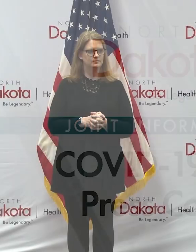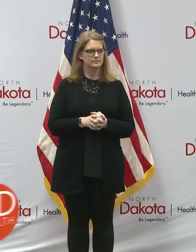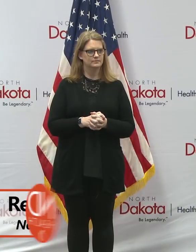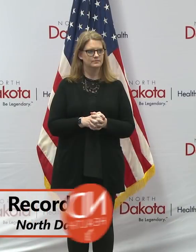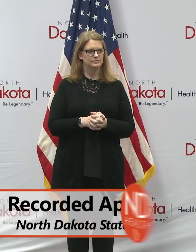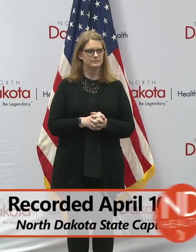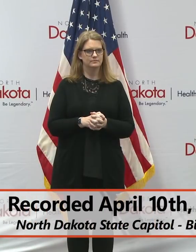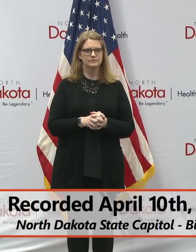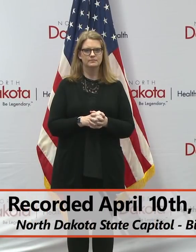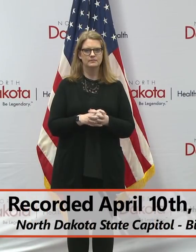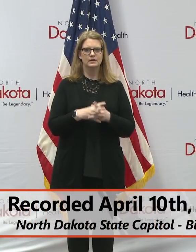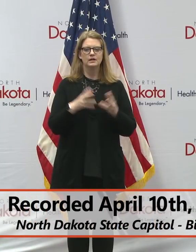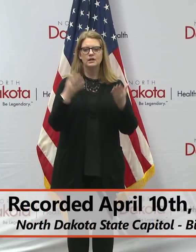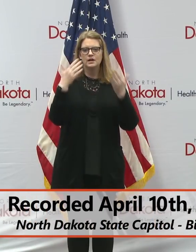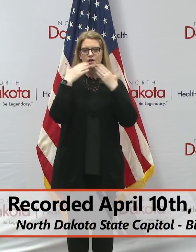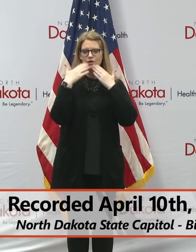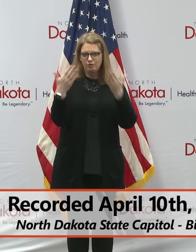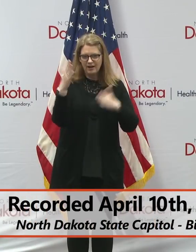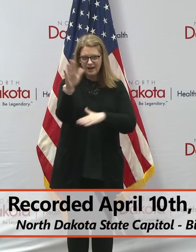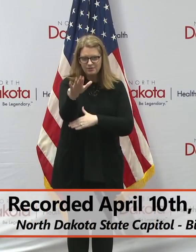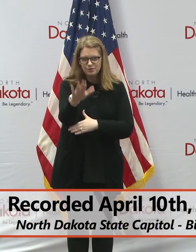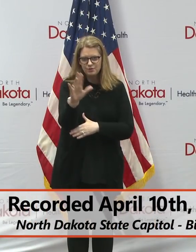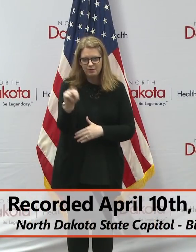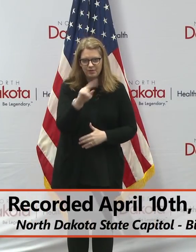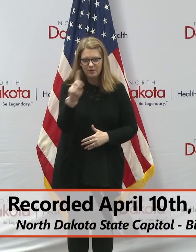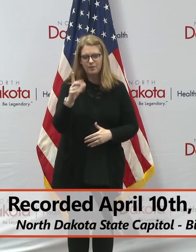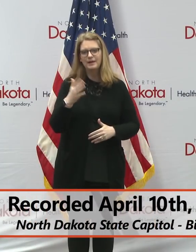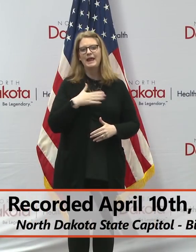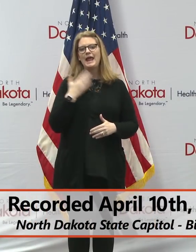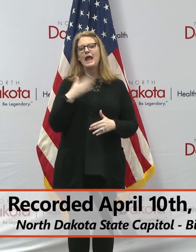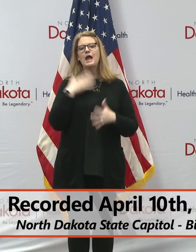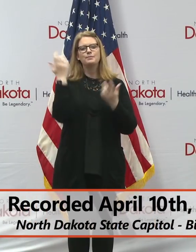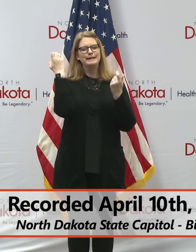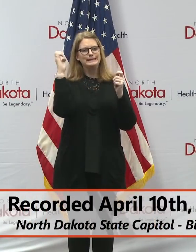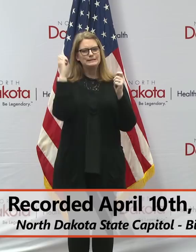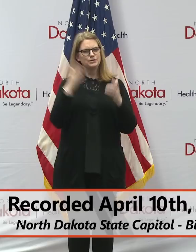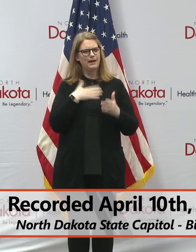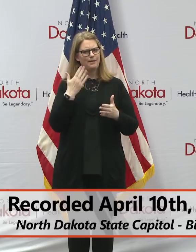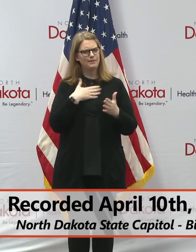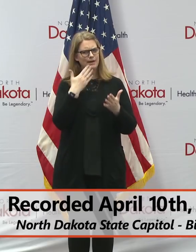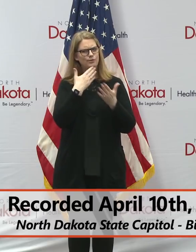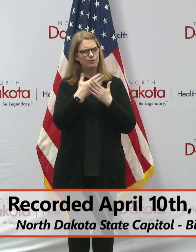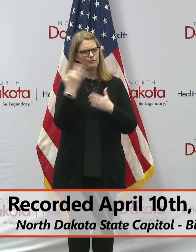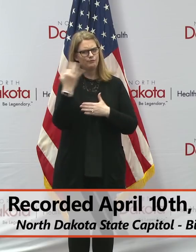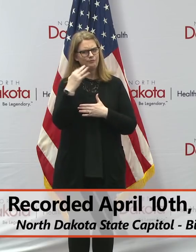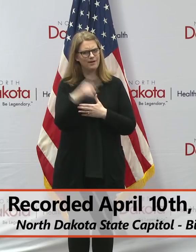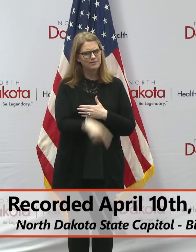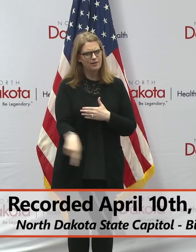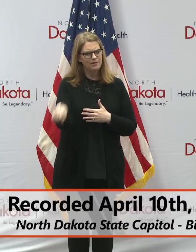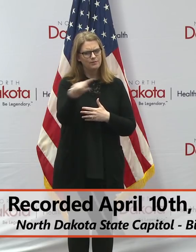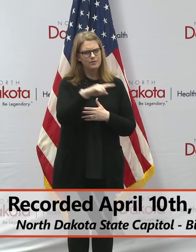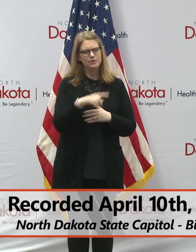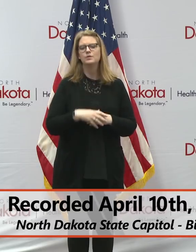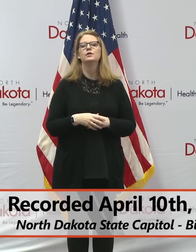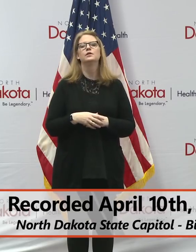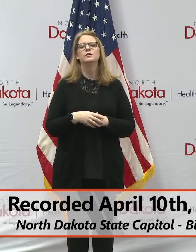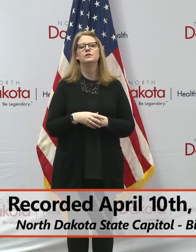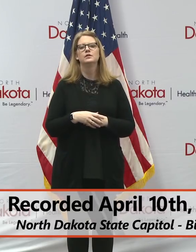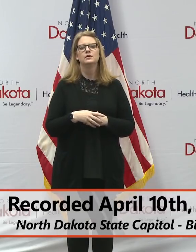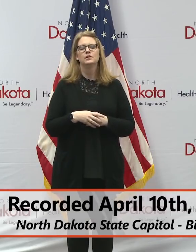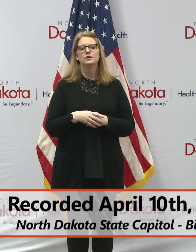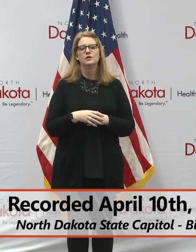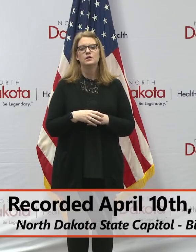Good afternoon, North Dakota, and happy Easter, happy Good Friday to everyone. As we enter this